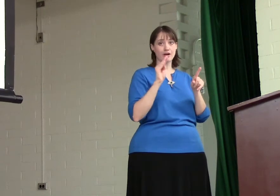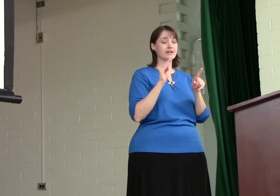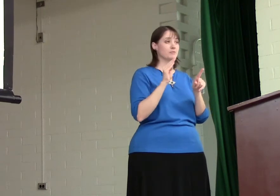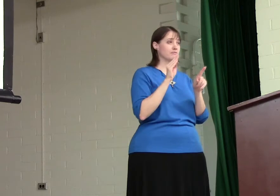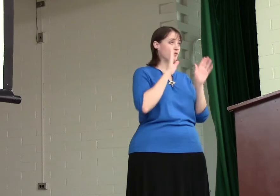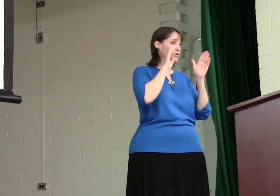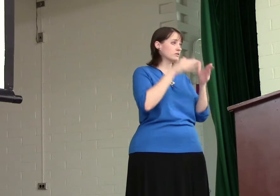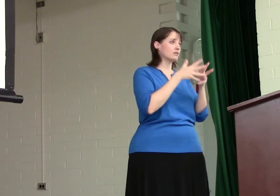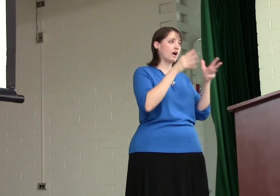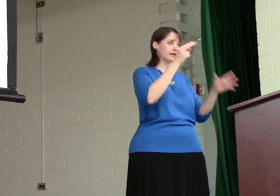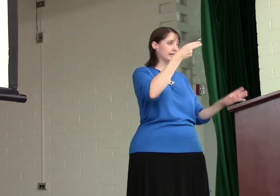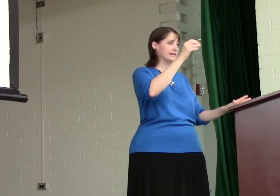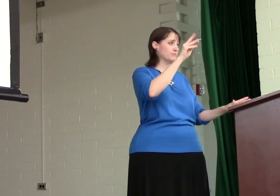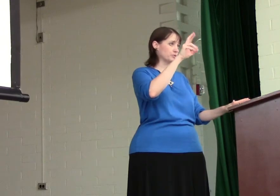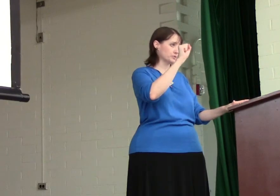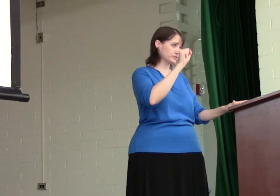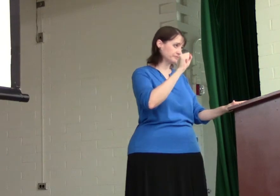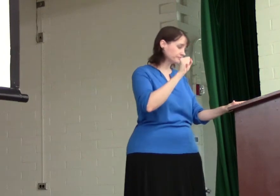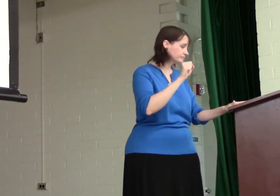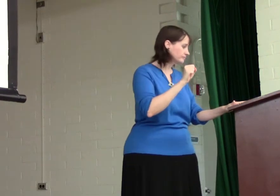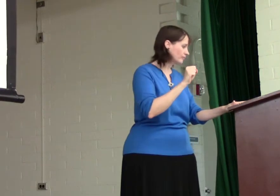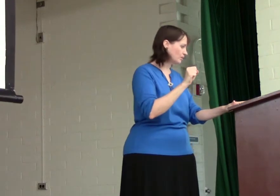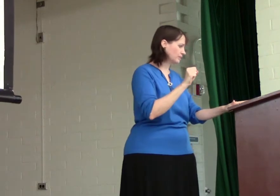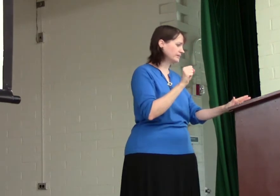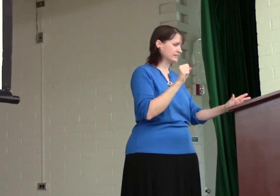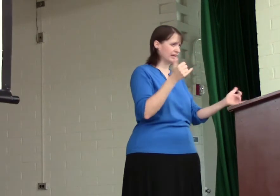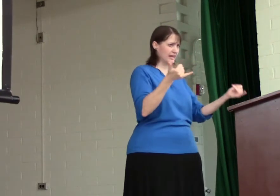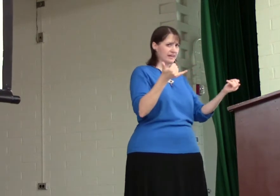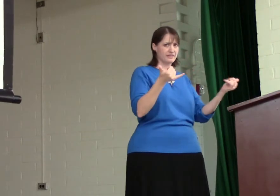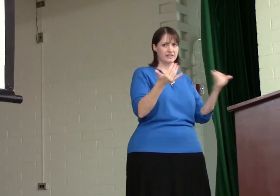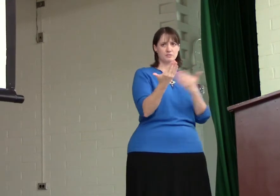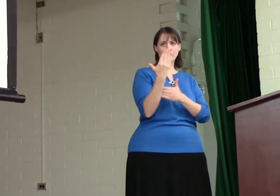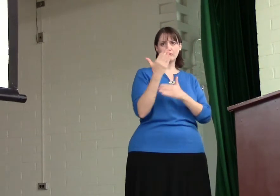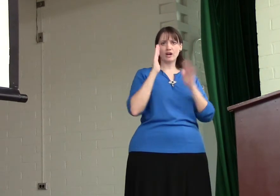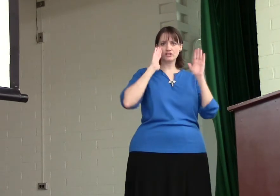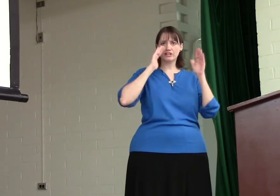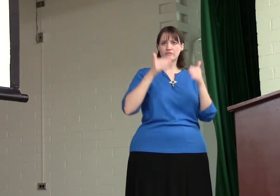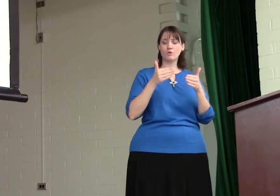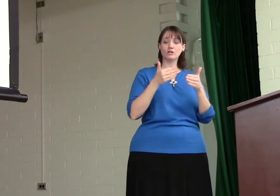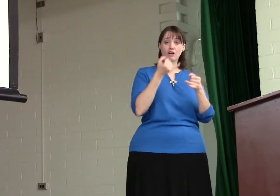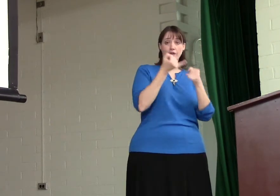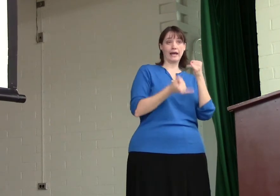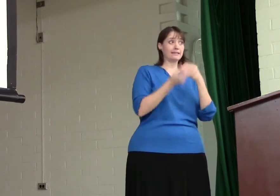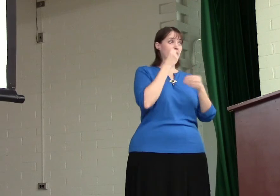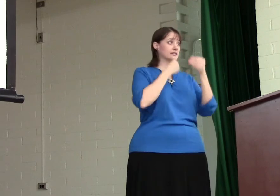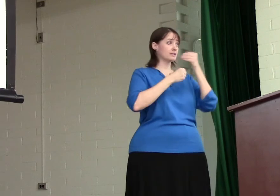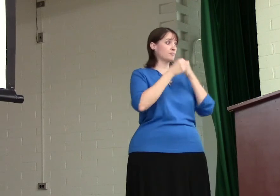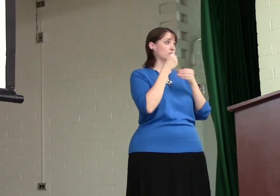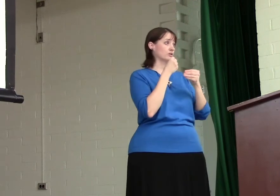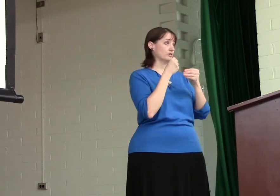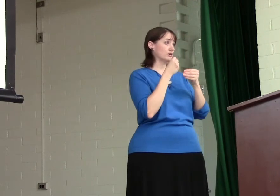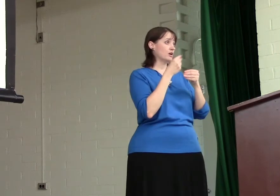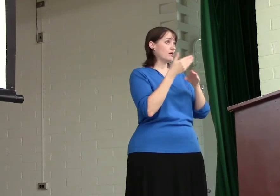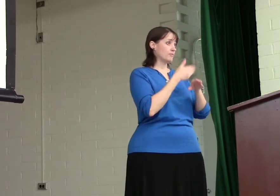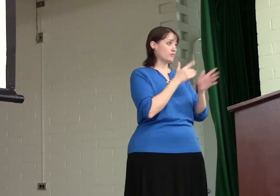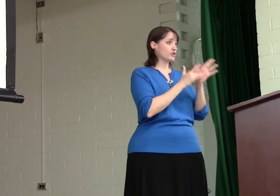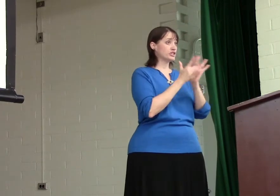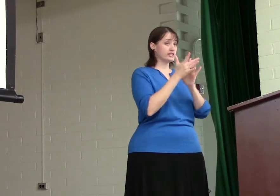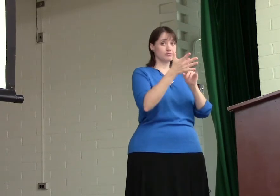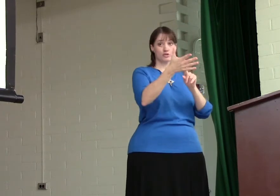We focused a lot on Hebrews. But this morning we're actually going to focus on that Last Supper before Jesus was